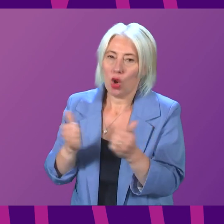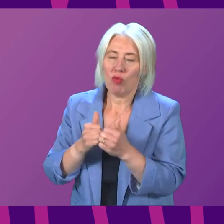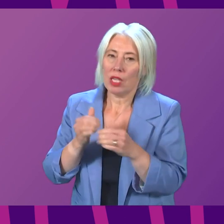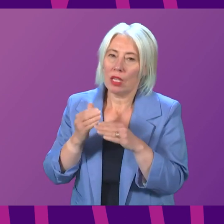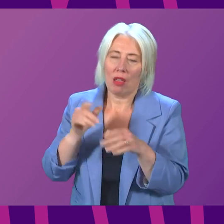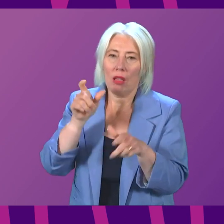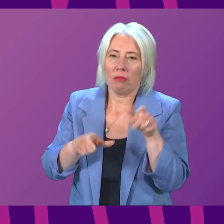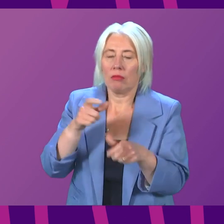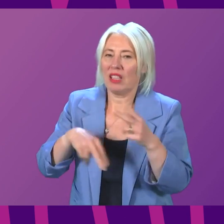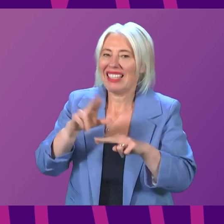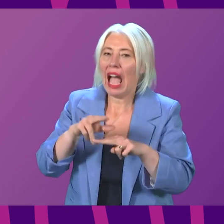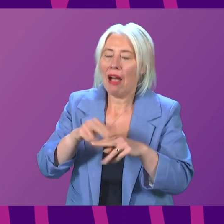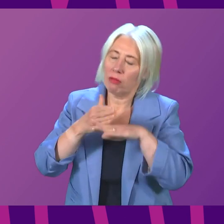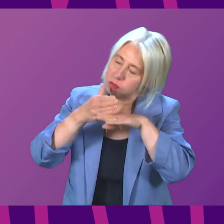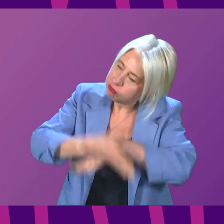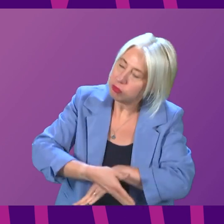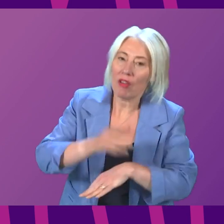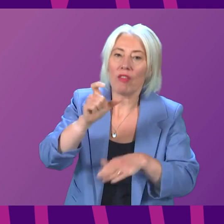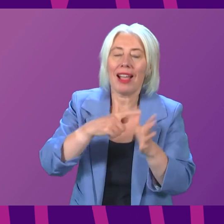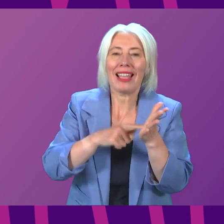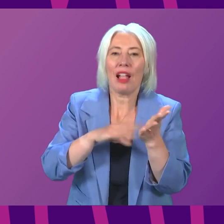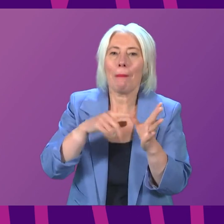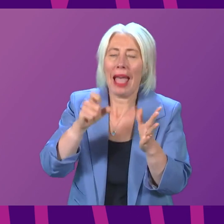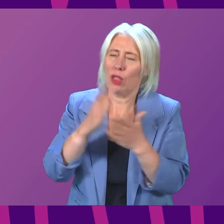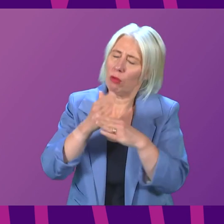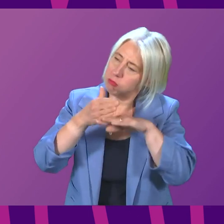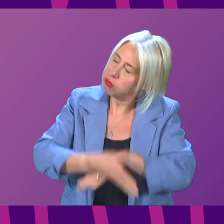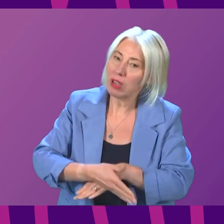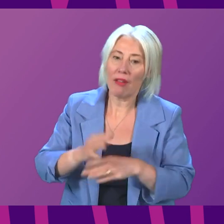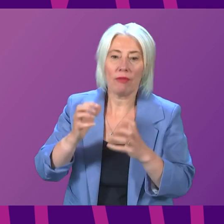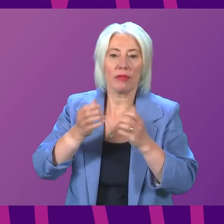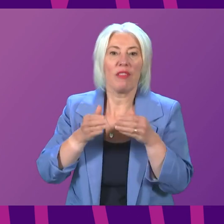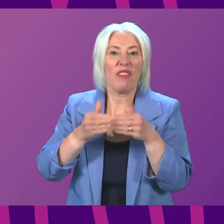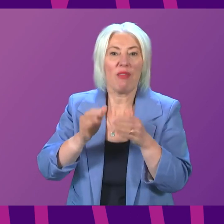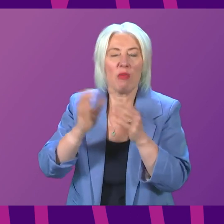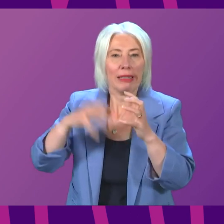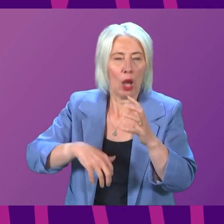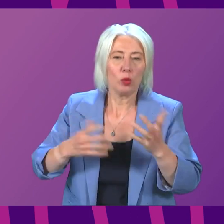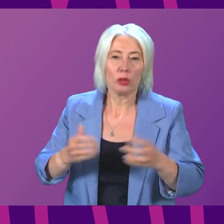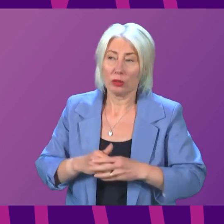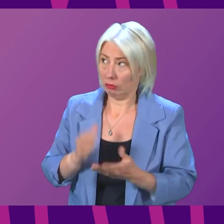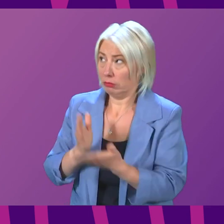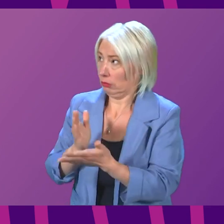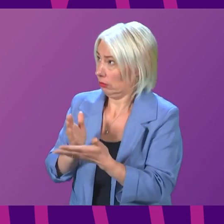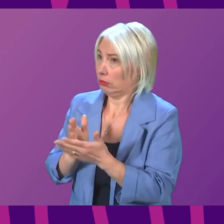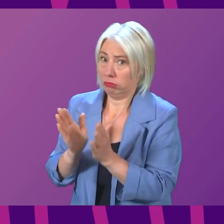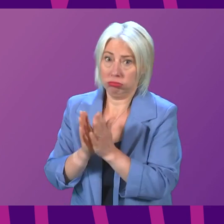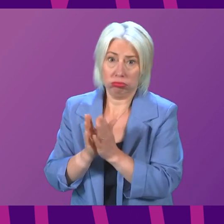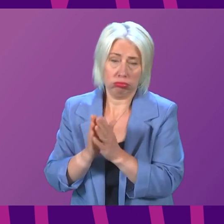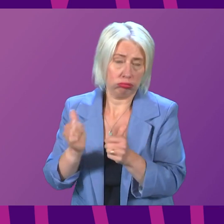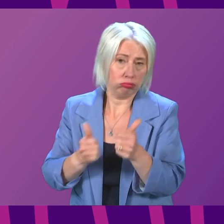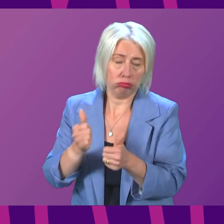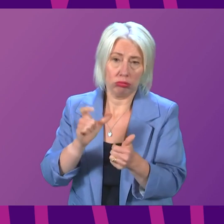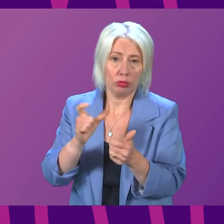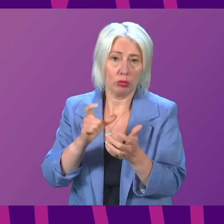tirelessly to help all their customers when breakdowns happen? First Minister. Absolutely. The Calmac staff do